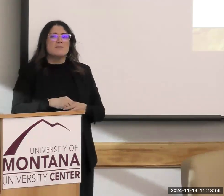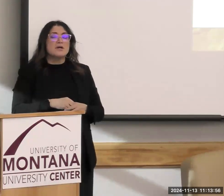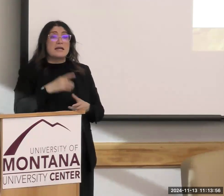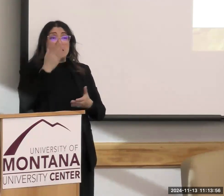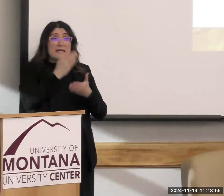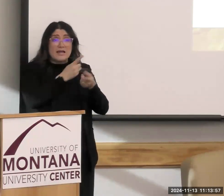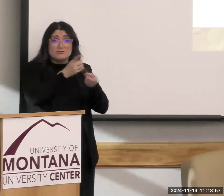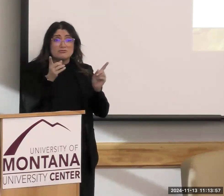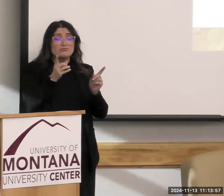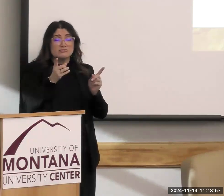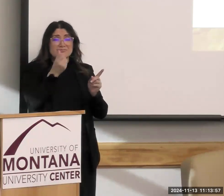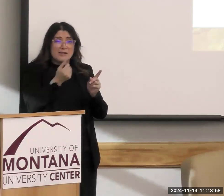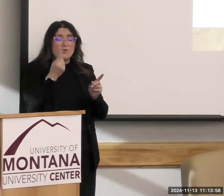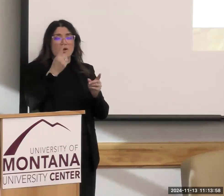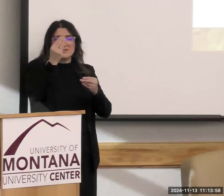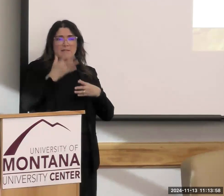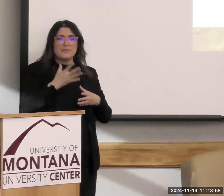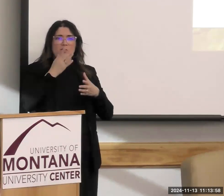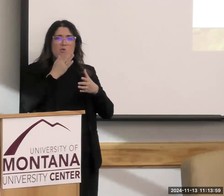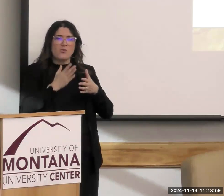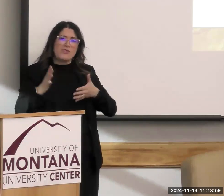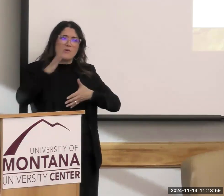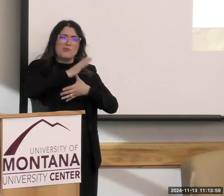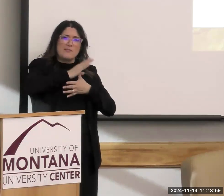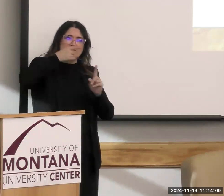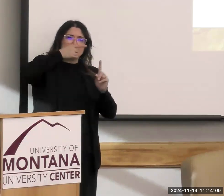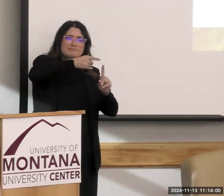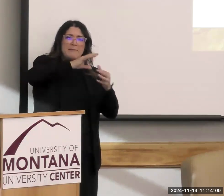primary message of MyPlate is as far as food recommendations?